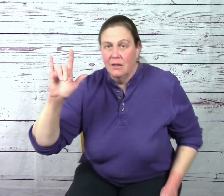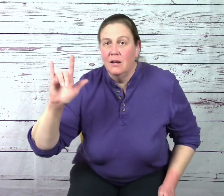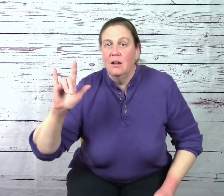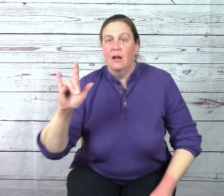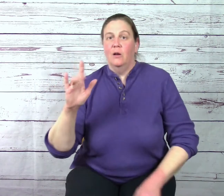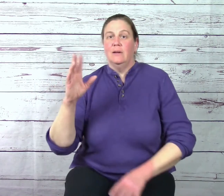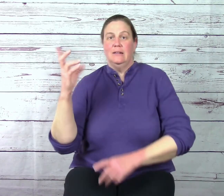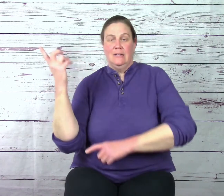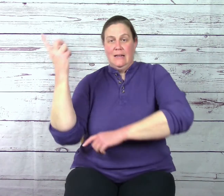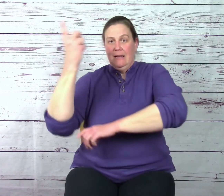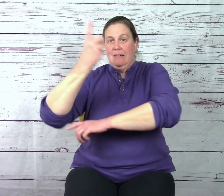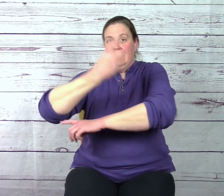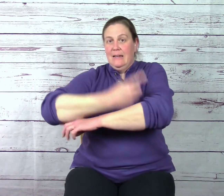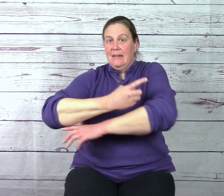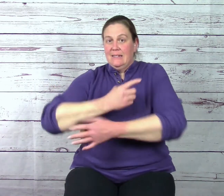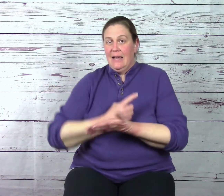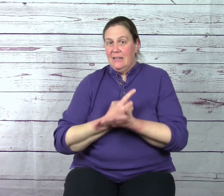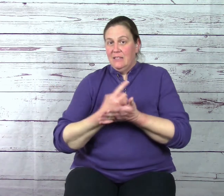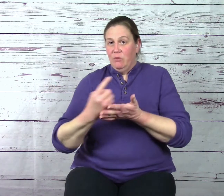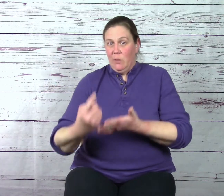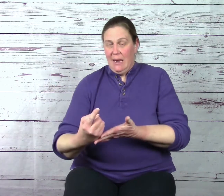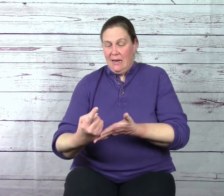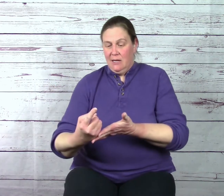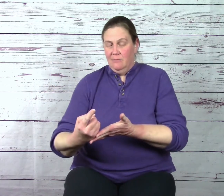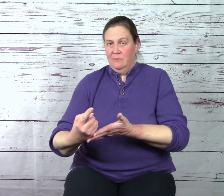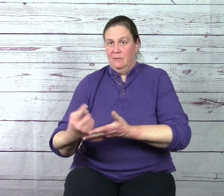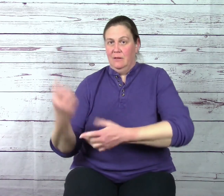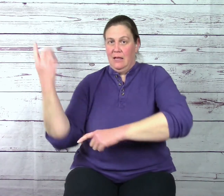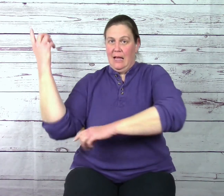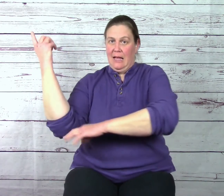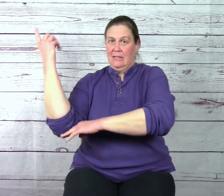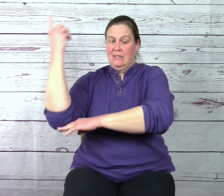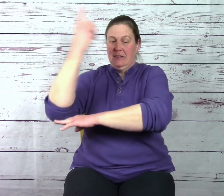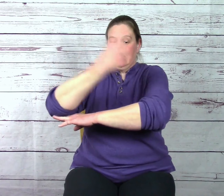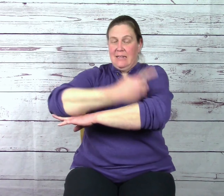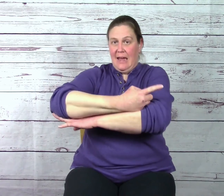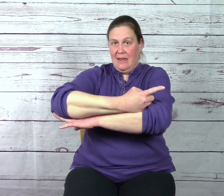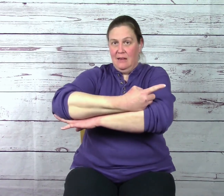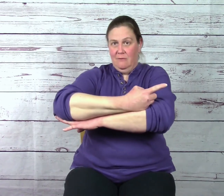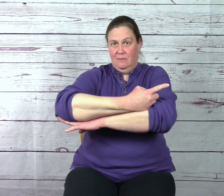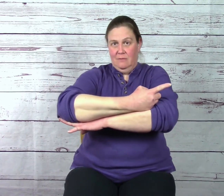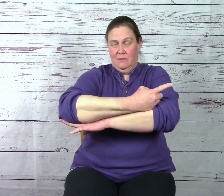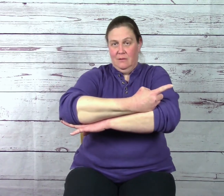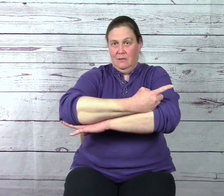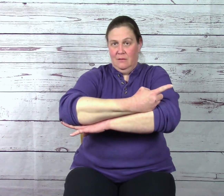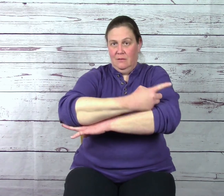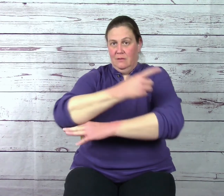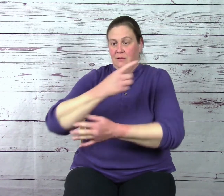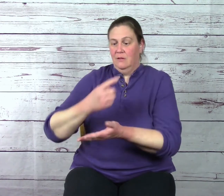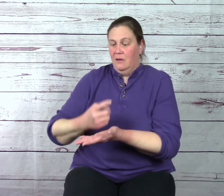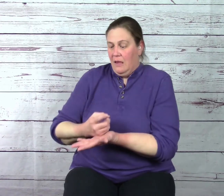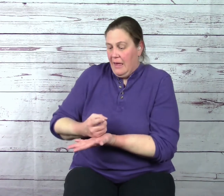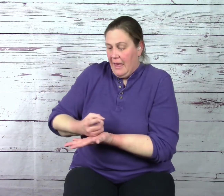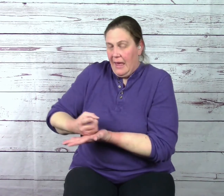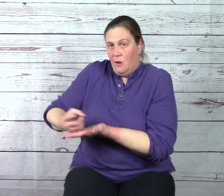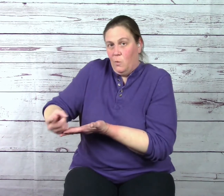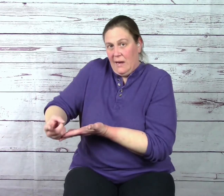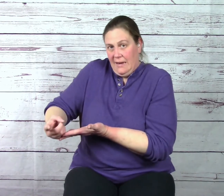Okay. Days of a week. Day and week.